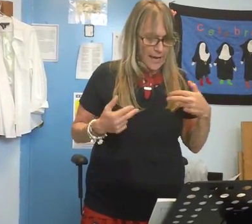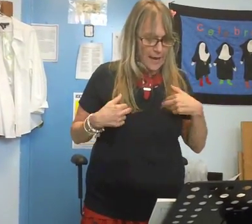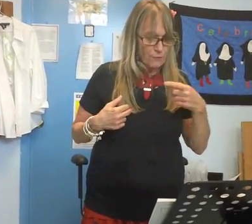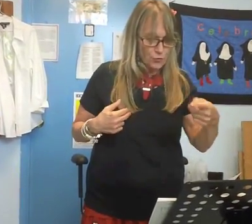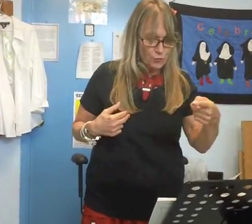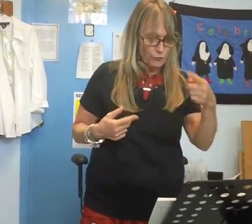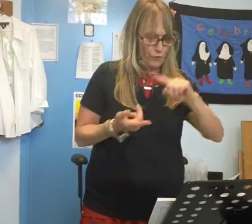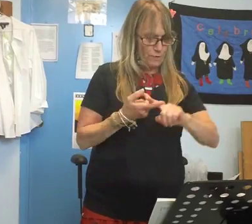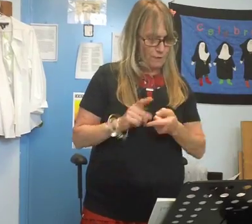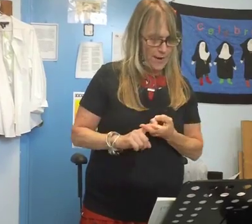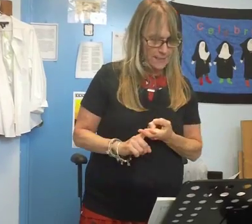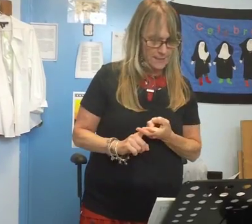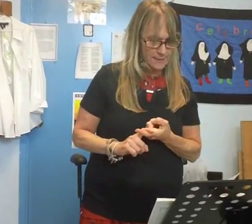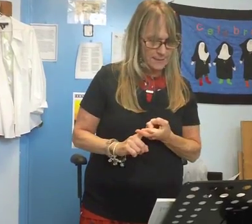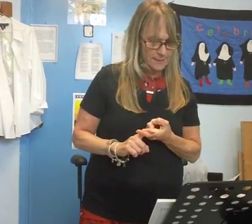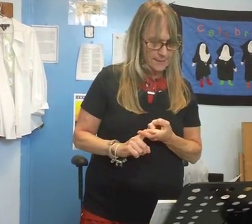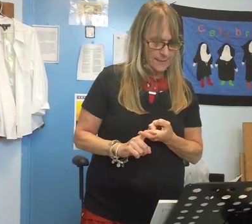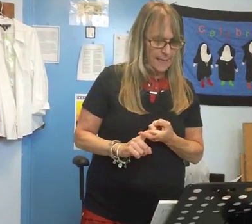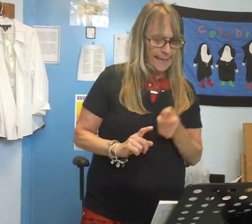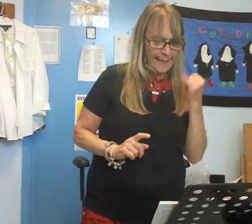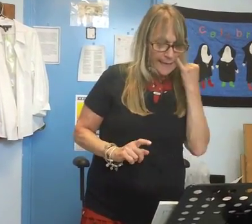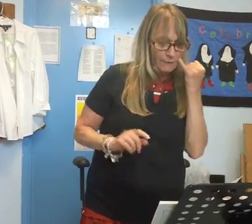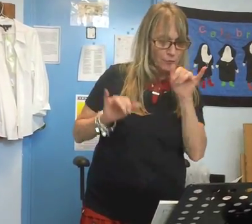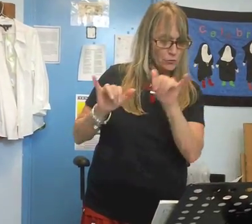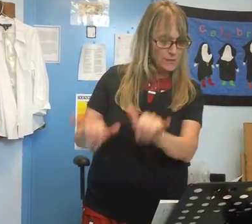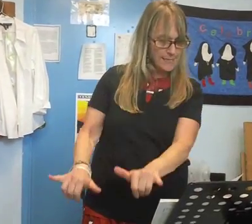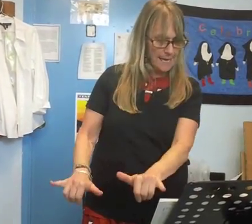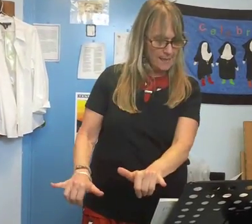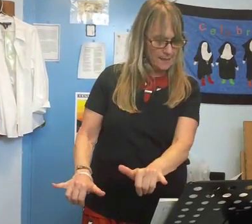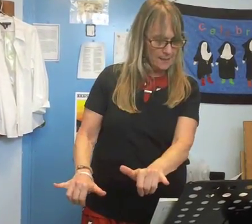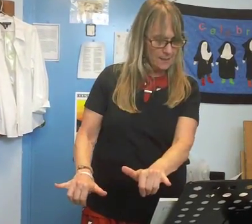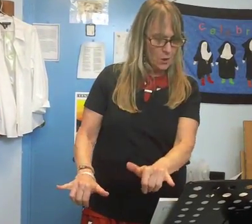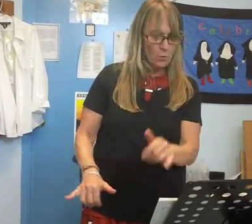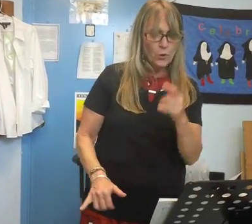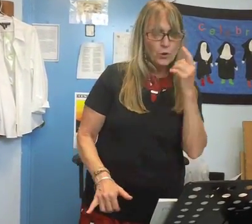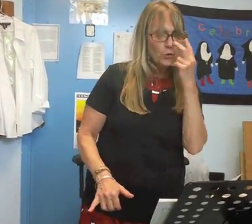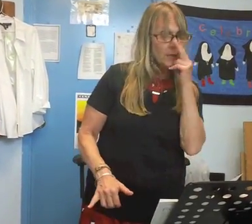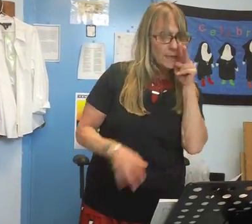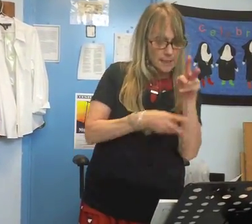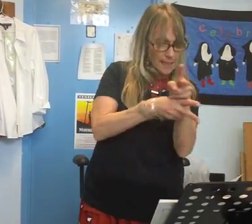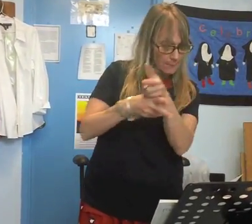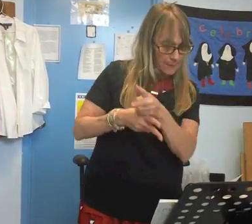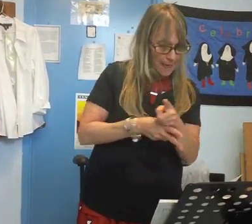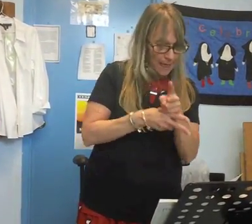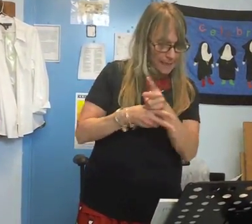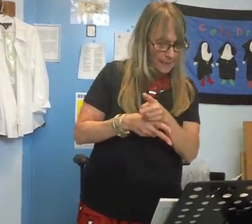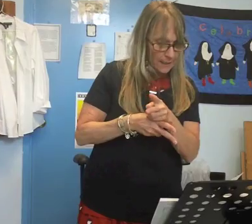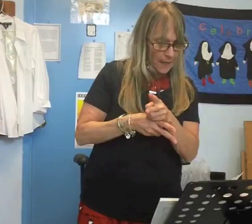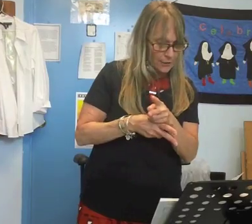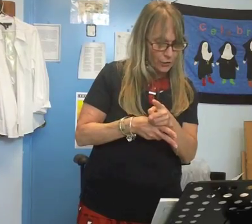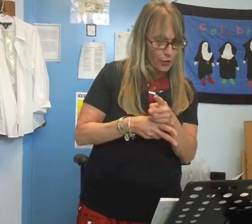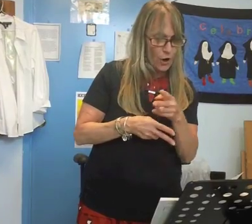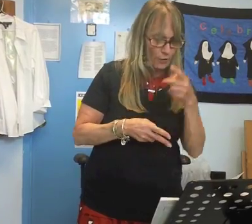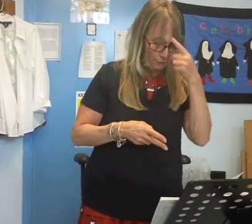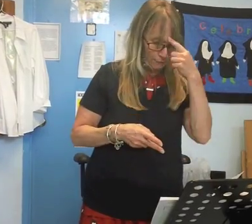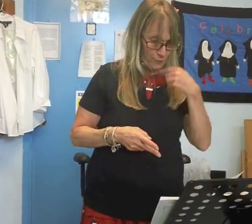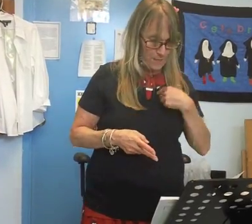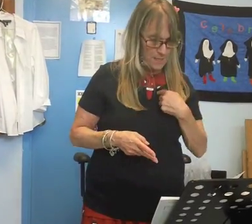have you for a friend if you stay will you keep an eye on her for me